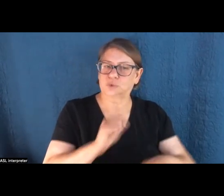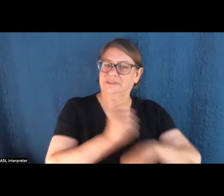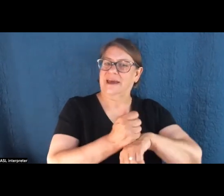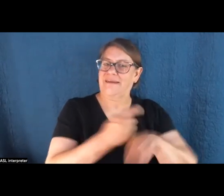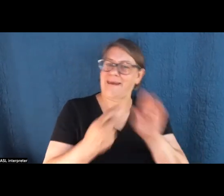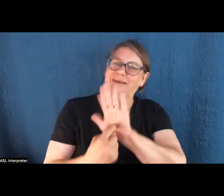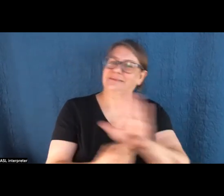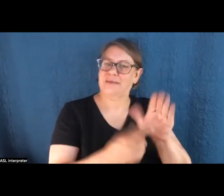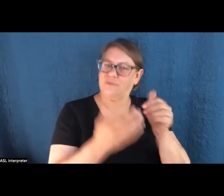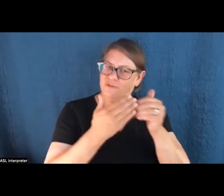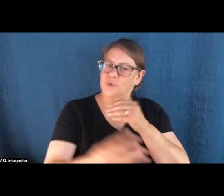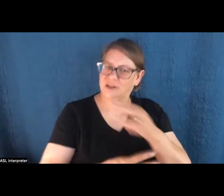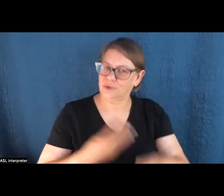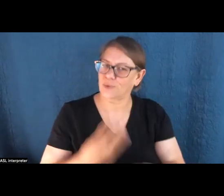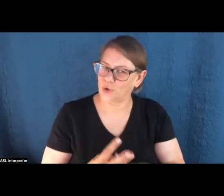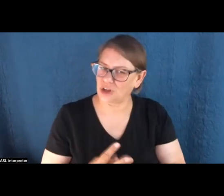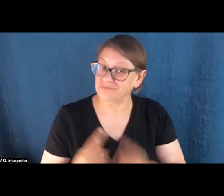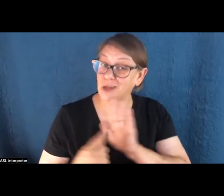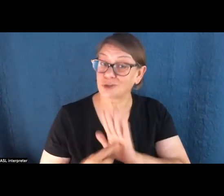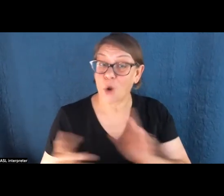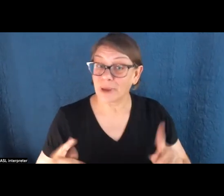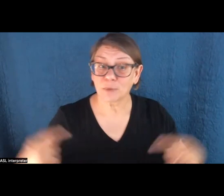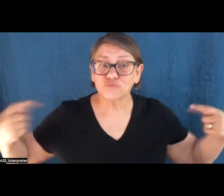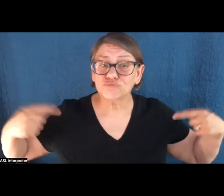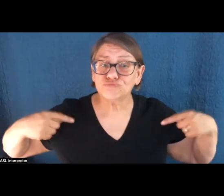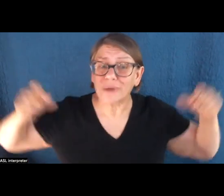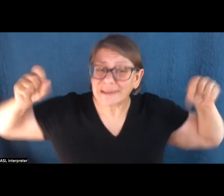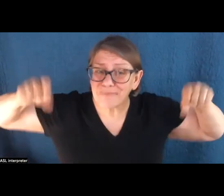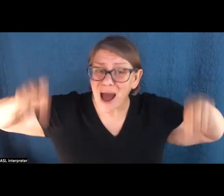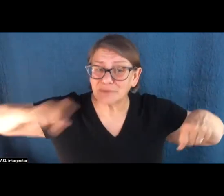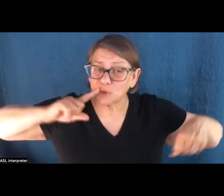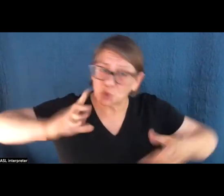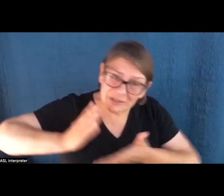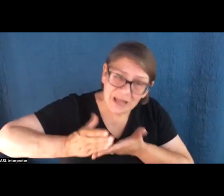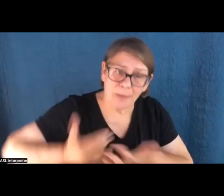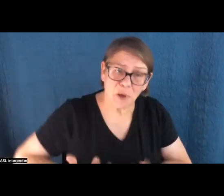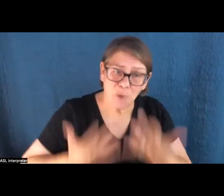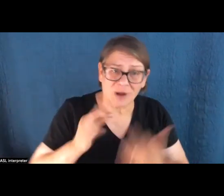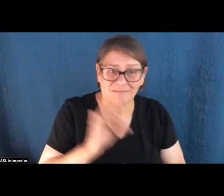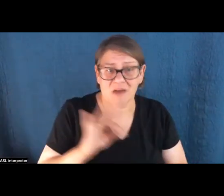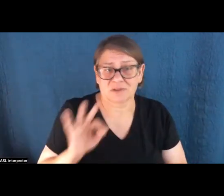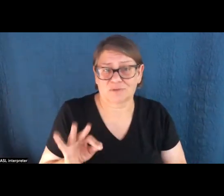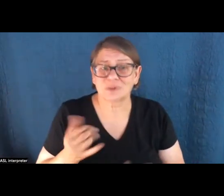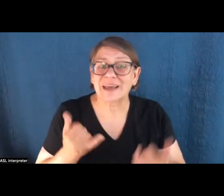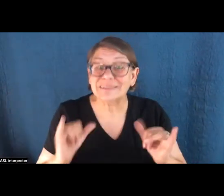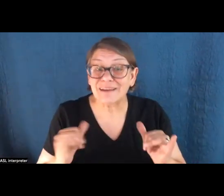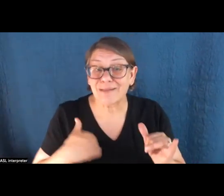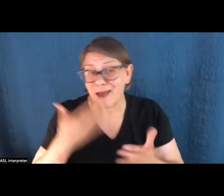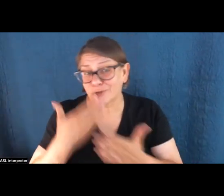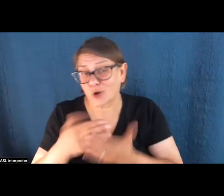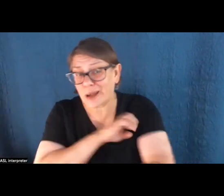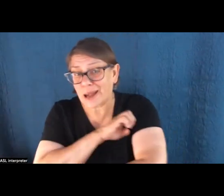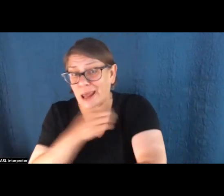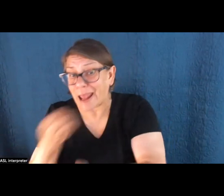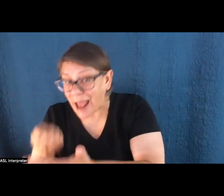the rest of the country and the world and really show people like, hey, yes, it is possible to stop burning fossil fuels and still have a thriving economy and still have